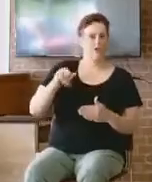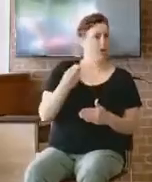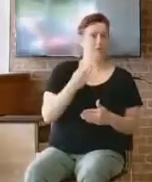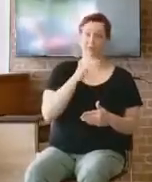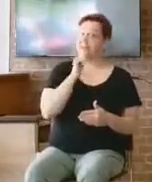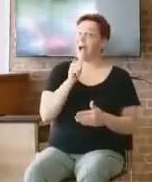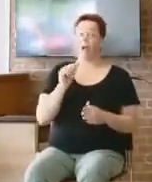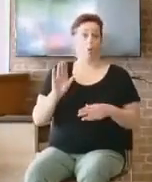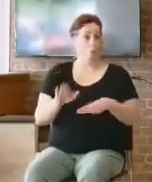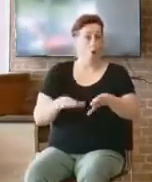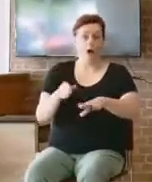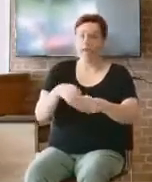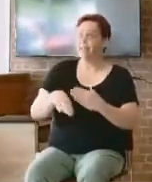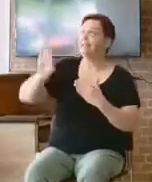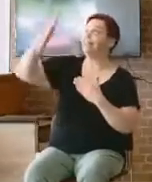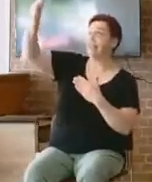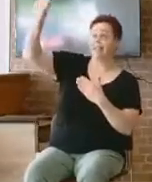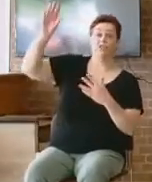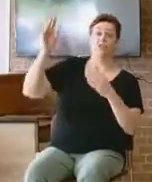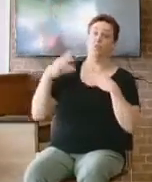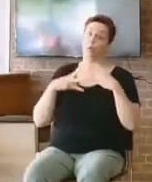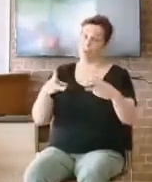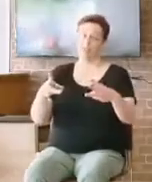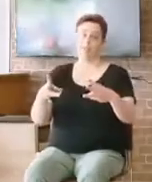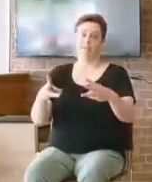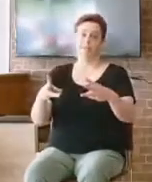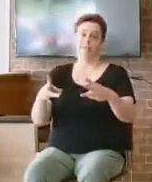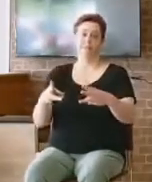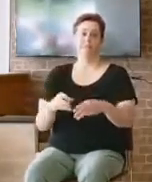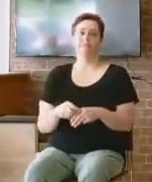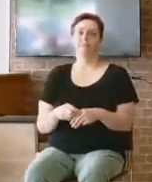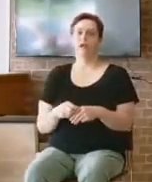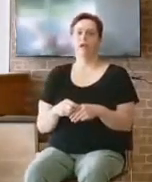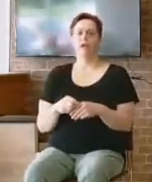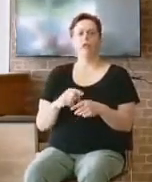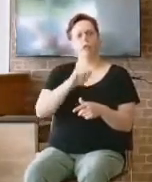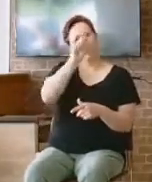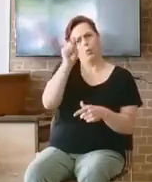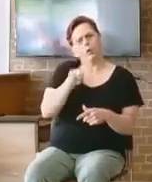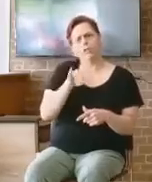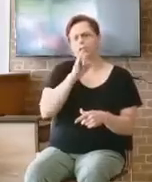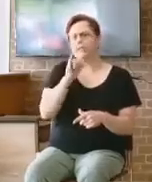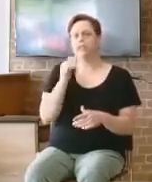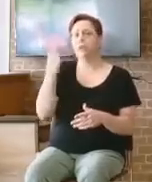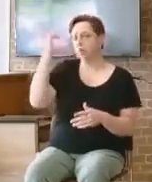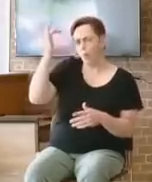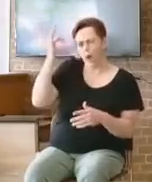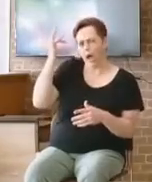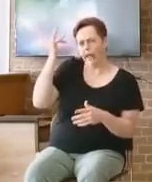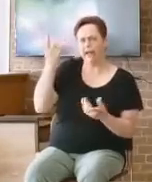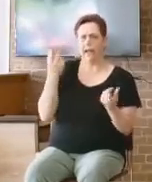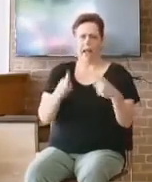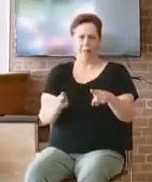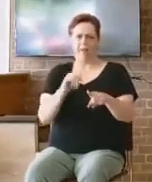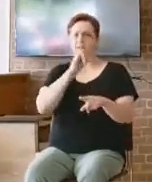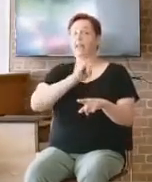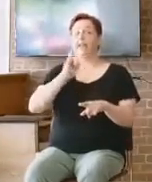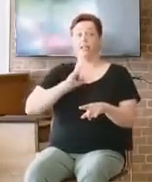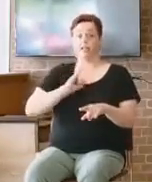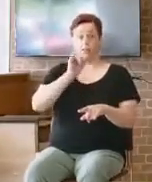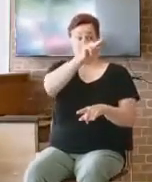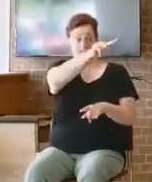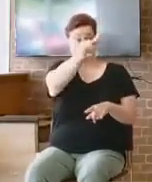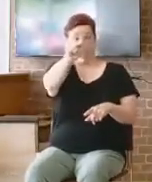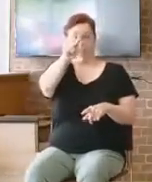But now we get to this point is, why did Israel reject God? Why did they want to be like all the other nations?